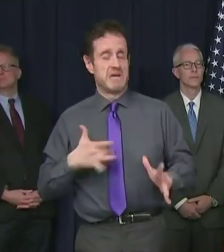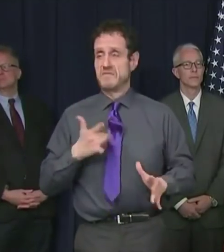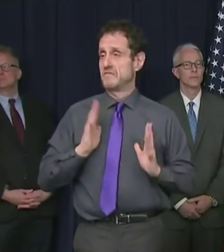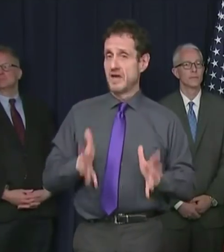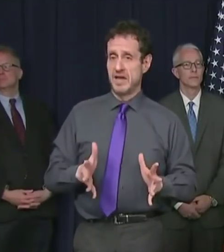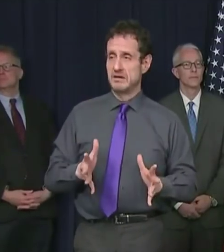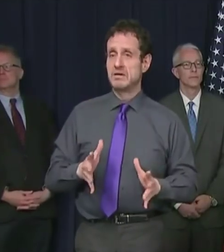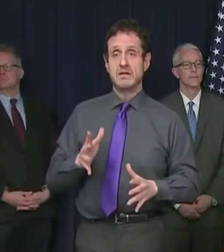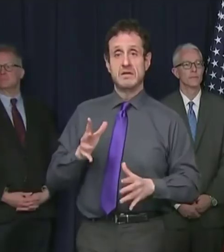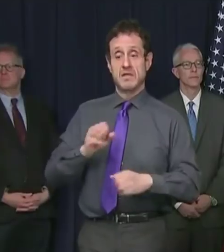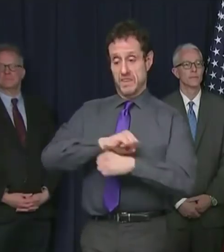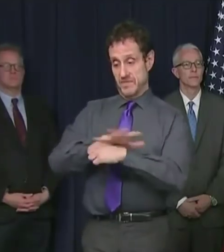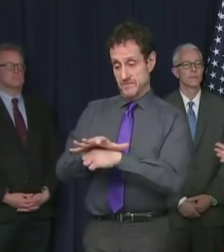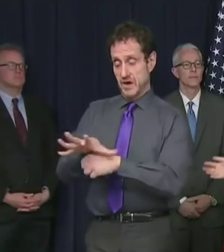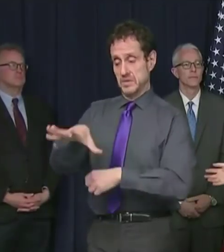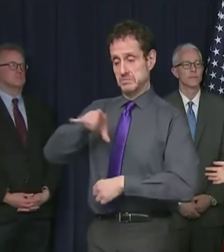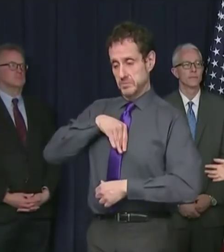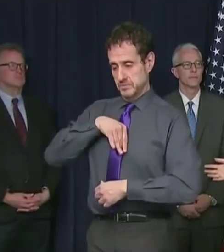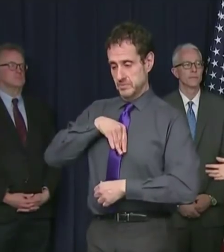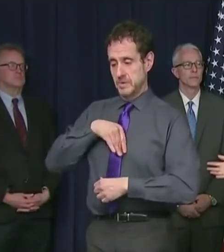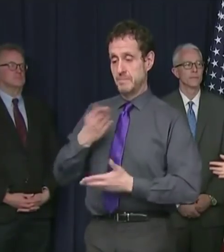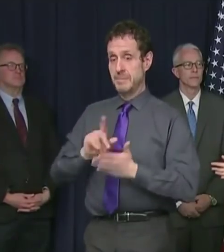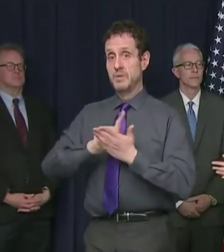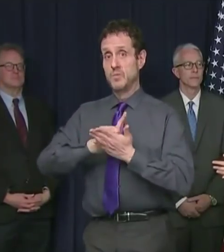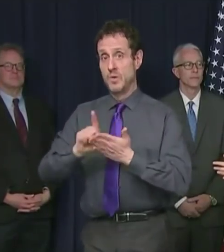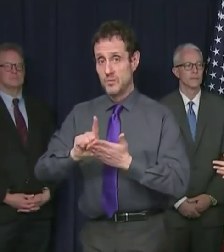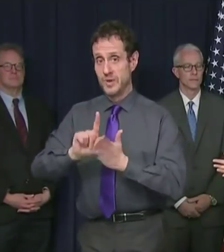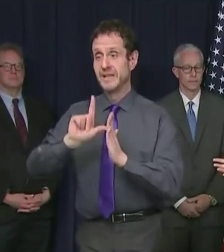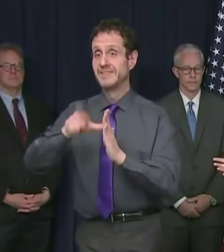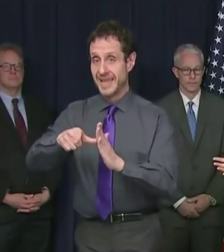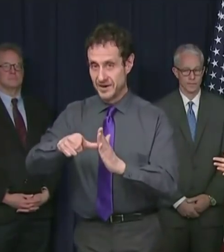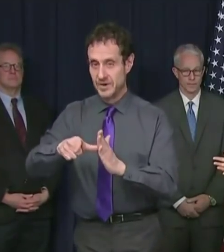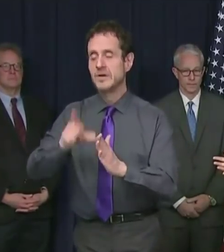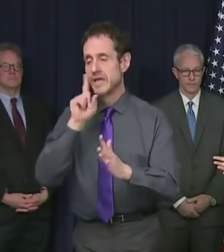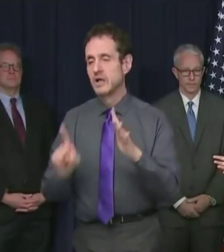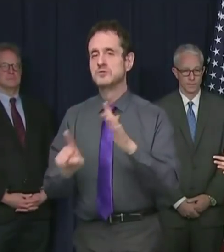virus and it will take a week to see that show in our numbers.